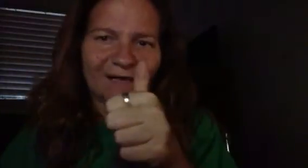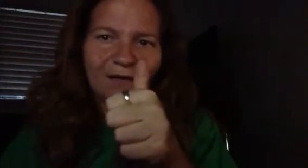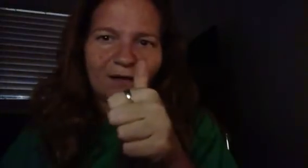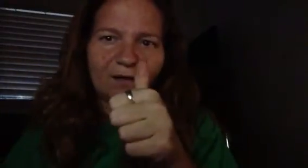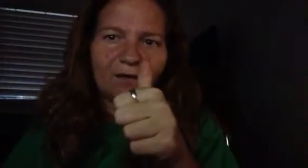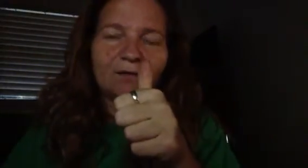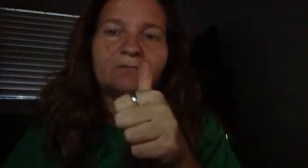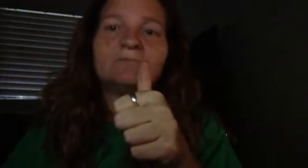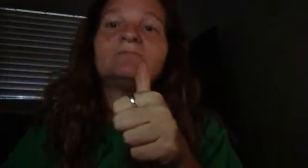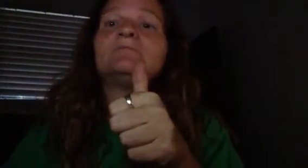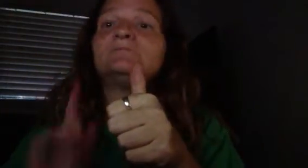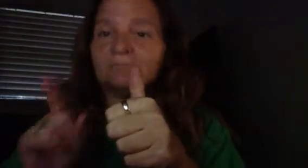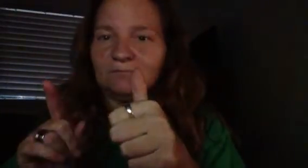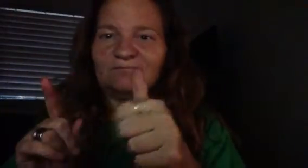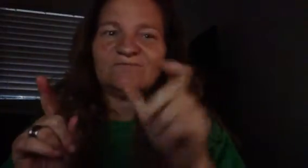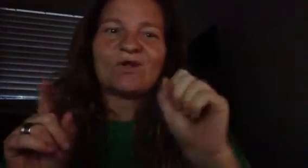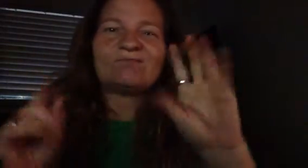I love that. I